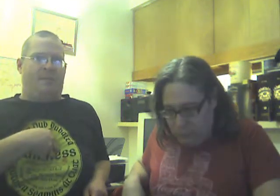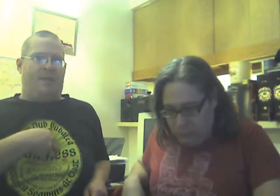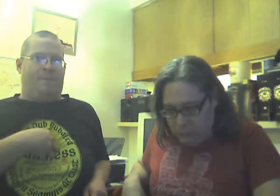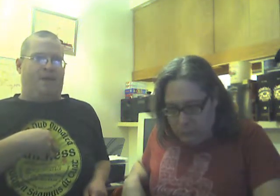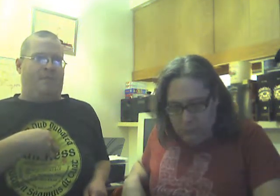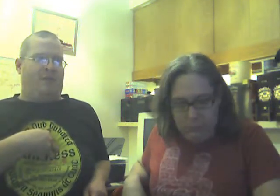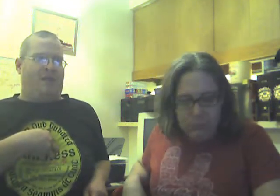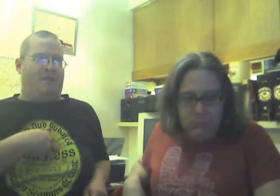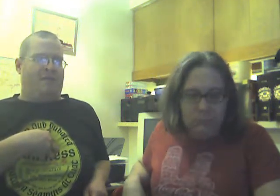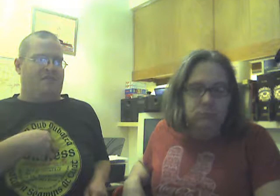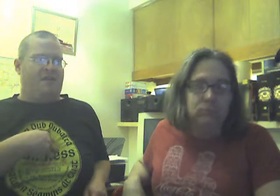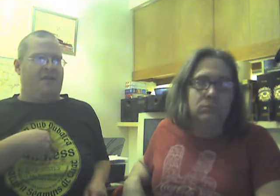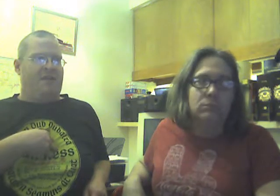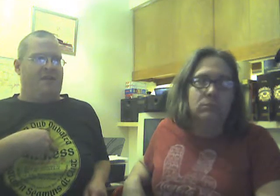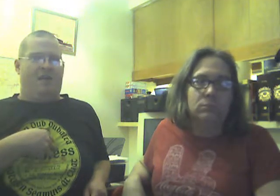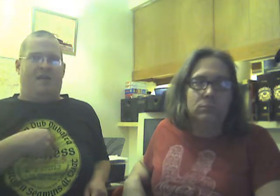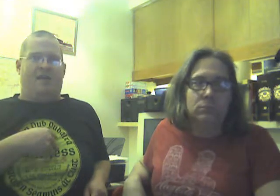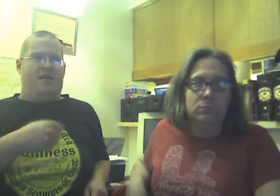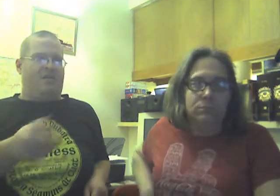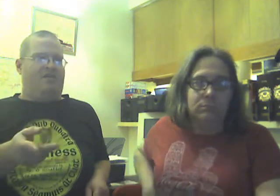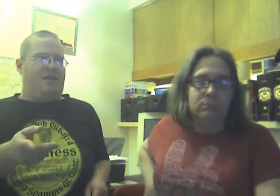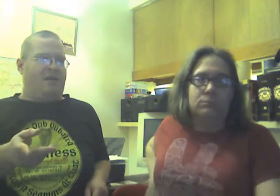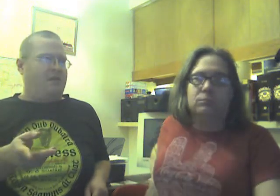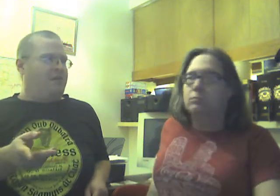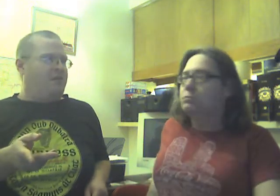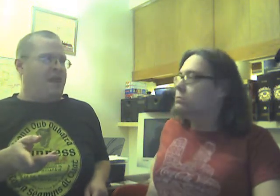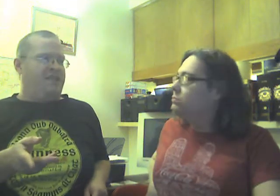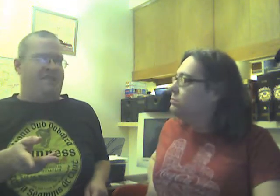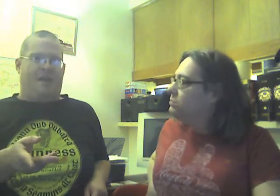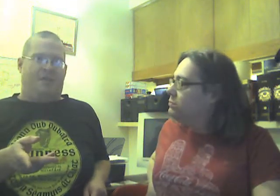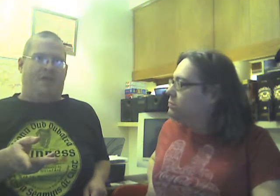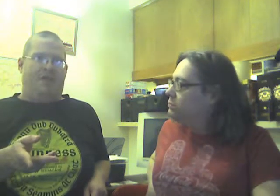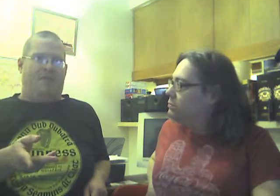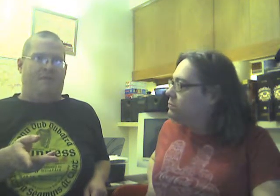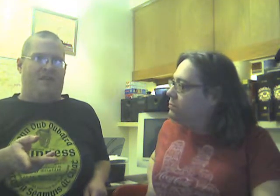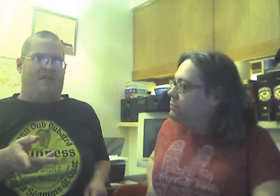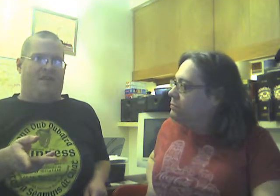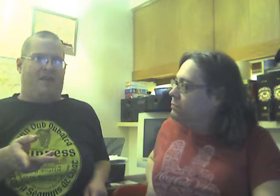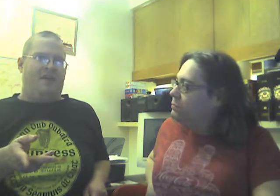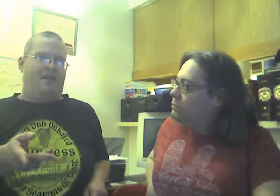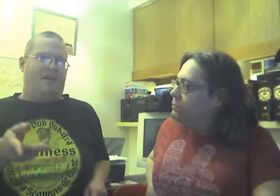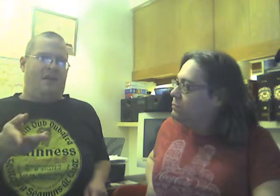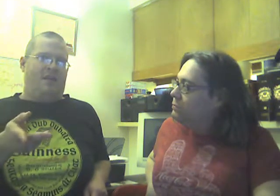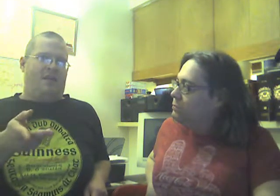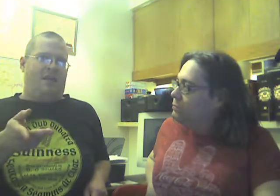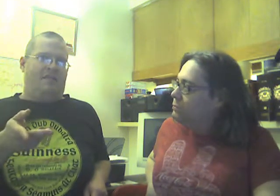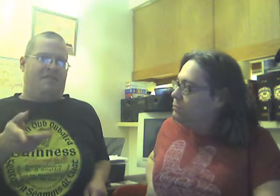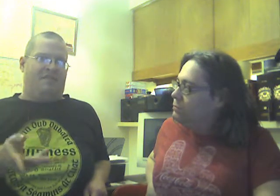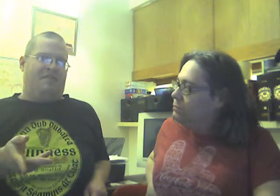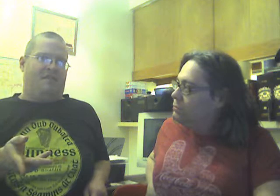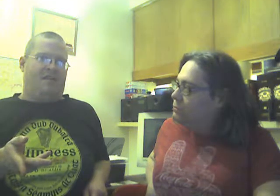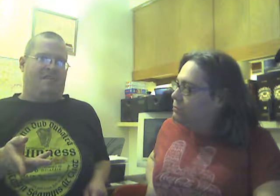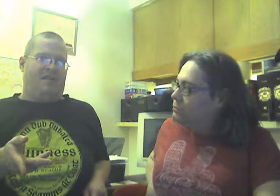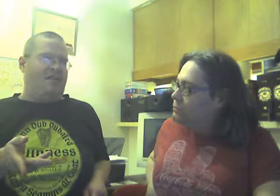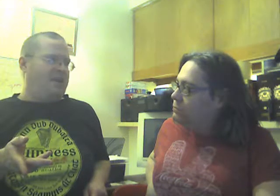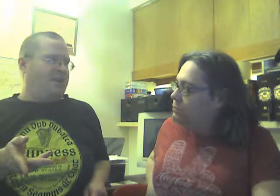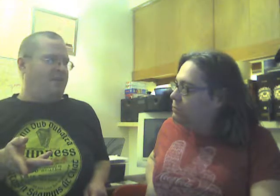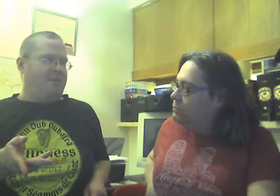want to be apart from that person. There's a case that I'm thinking of recently. There is a singer, I can't